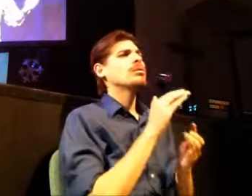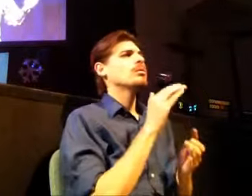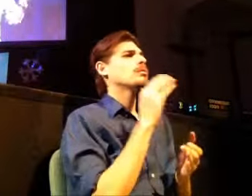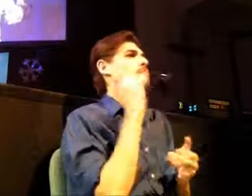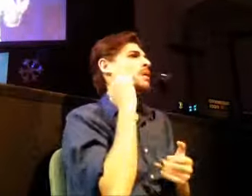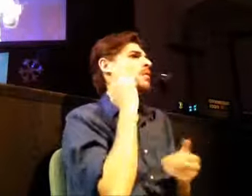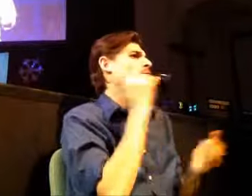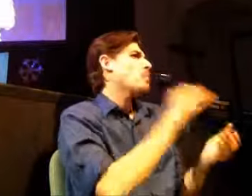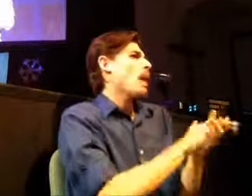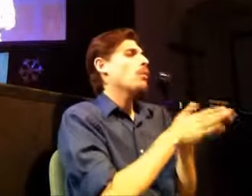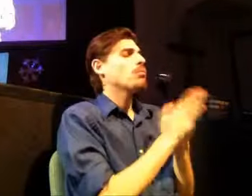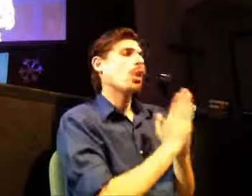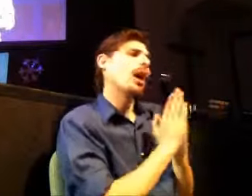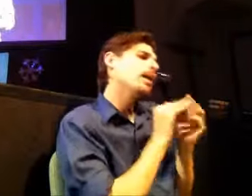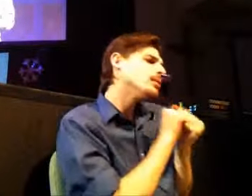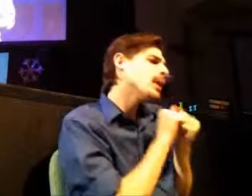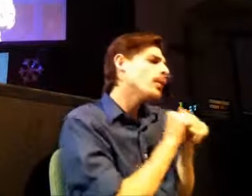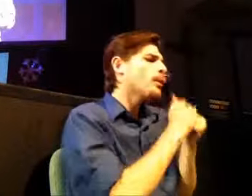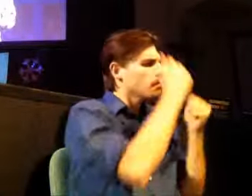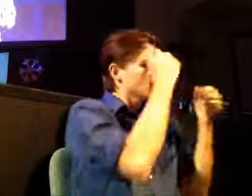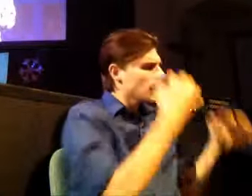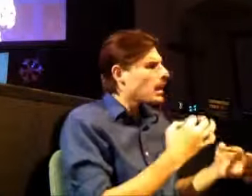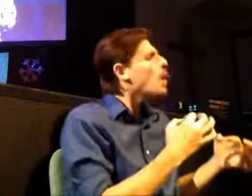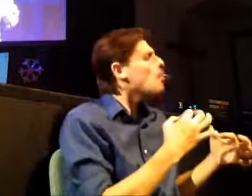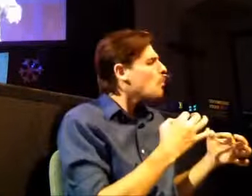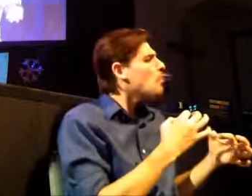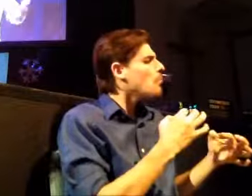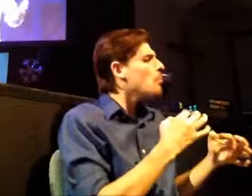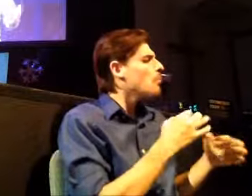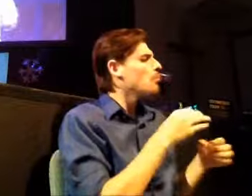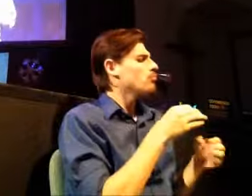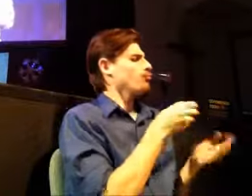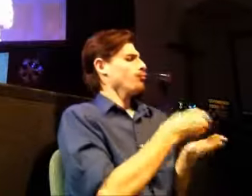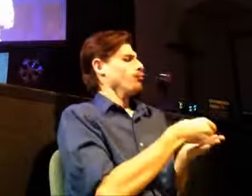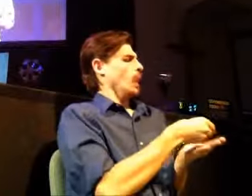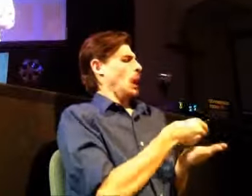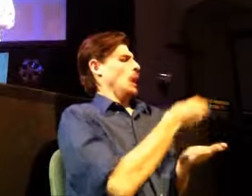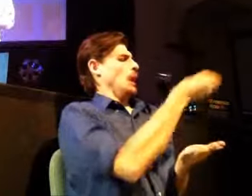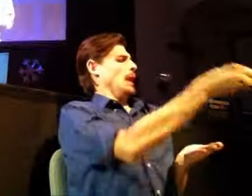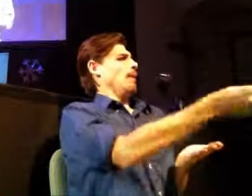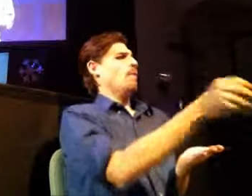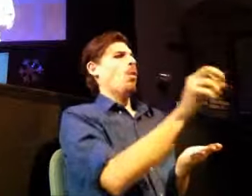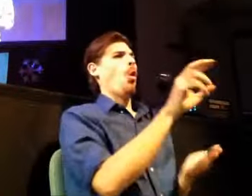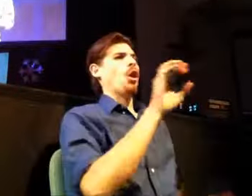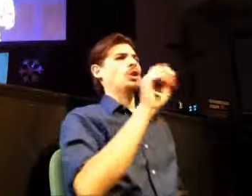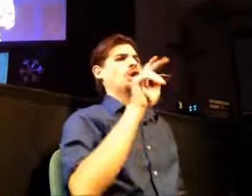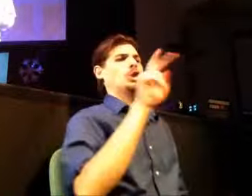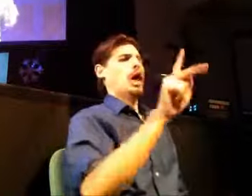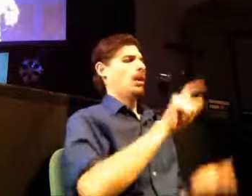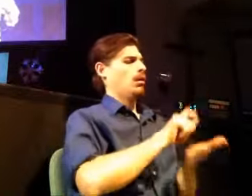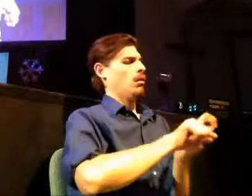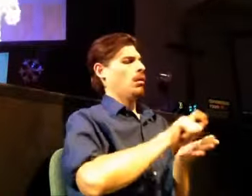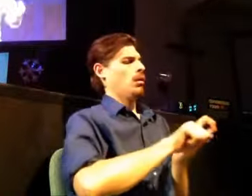out what you want to give and then get on the internet and make that gift or write the check put it in the mail and be a part